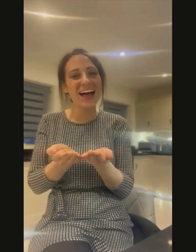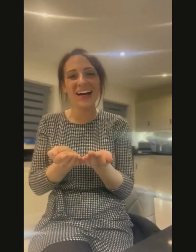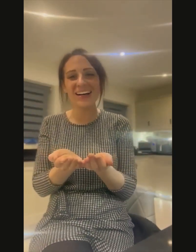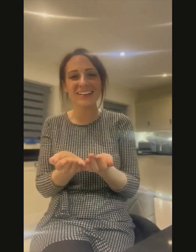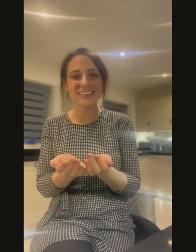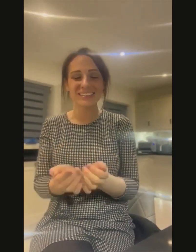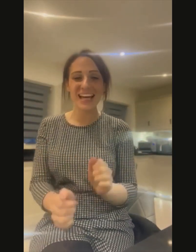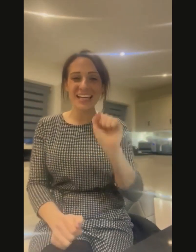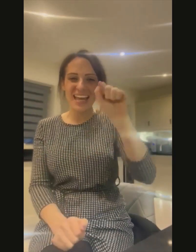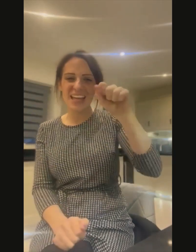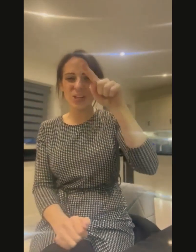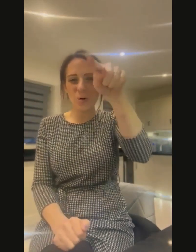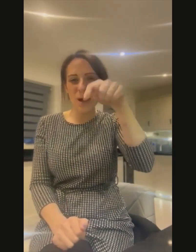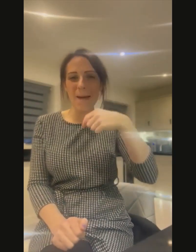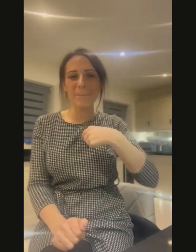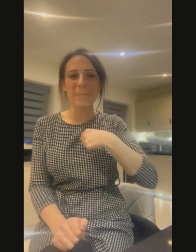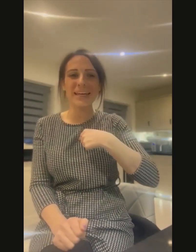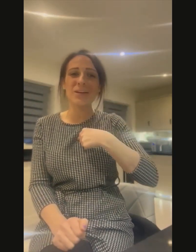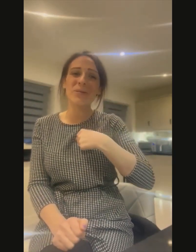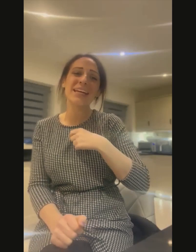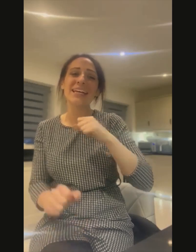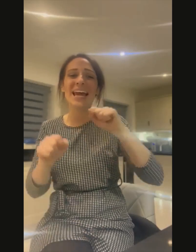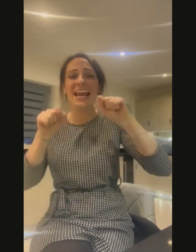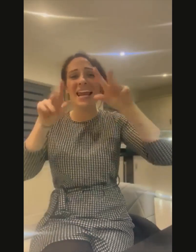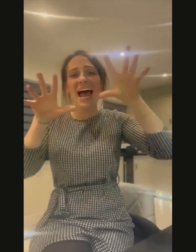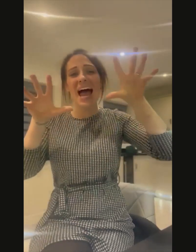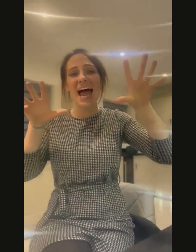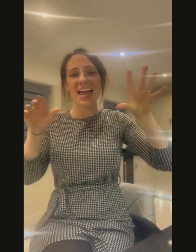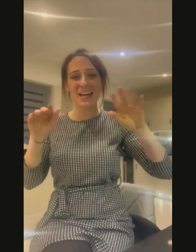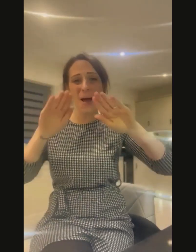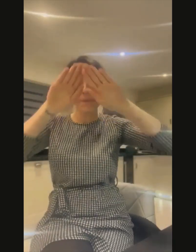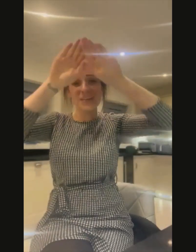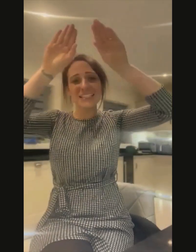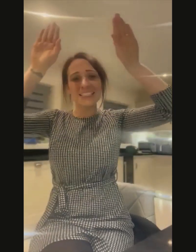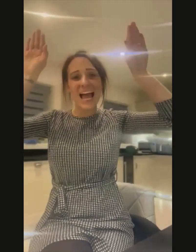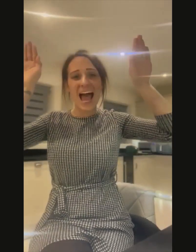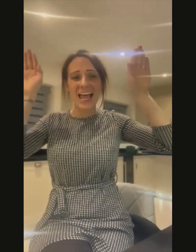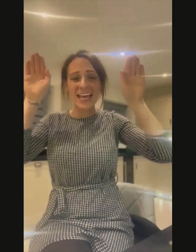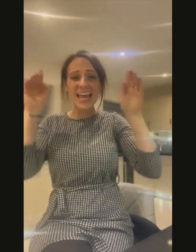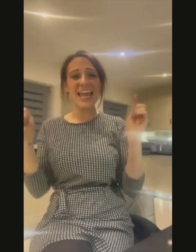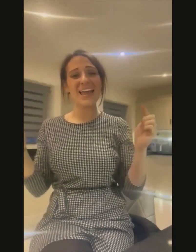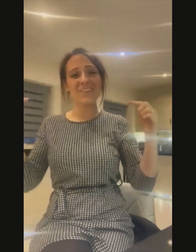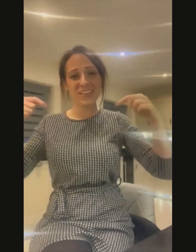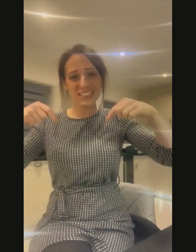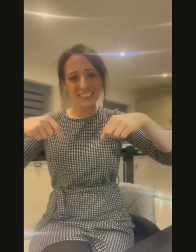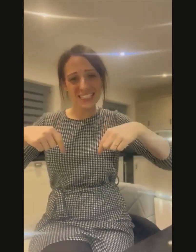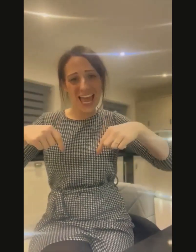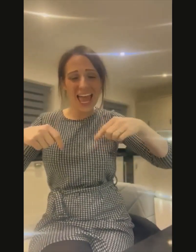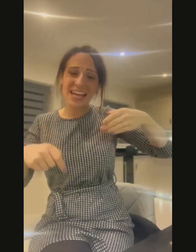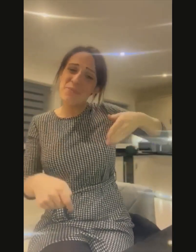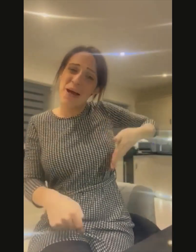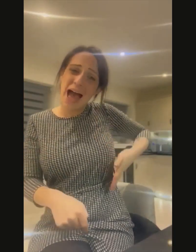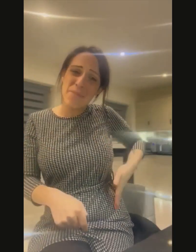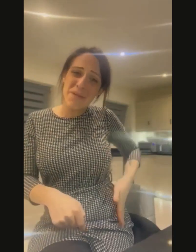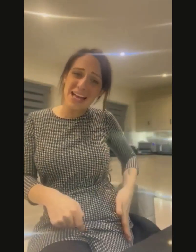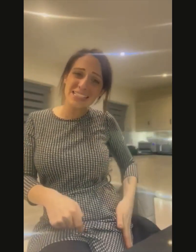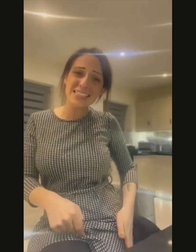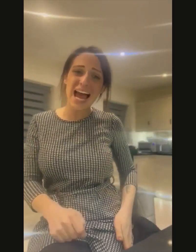Yeah, you and me, we can light up the sky If you stay by my side